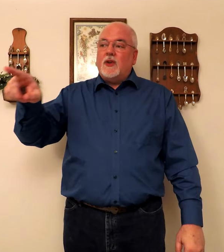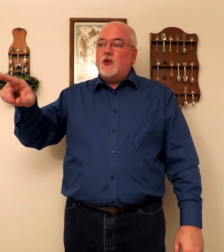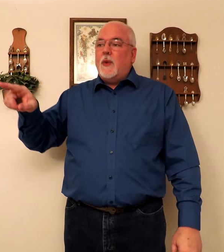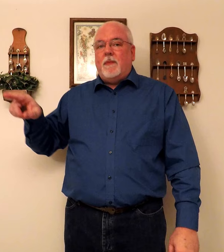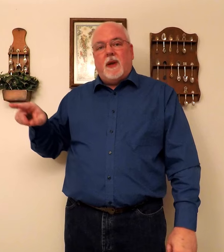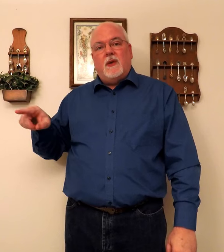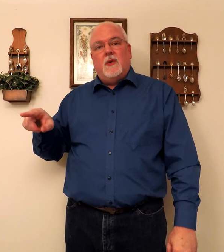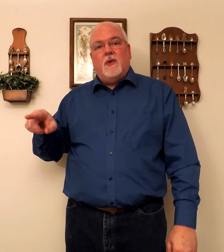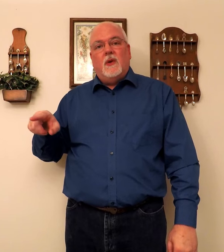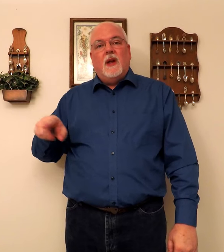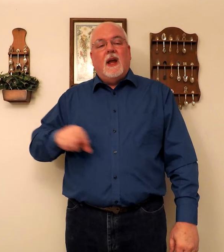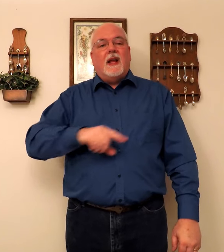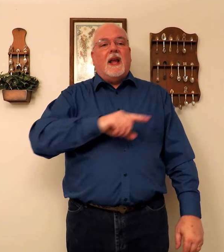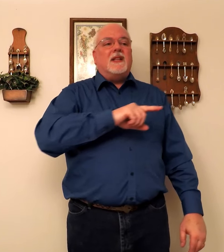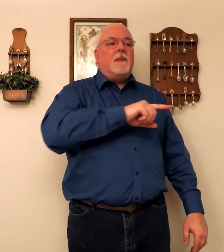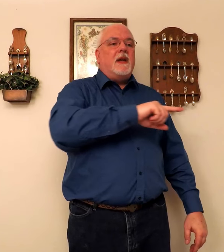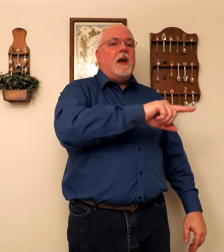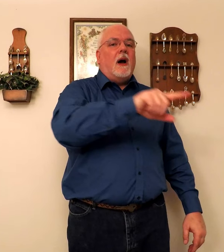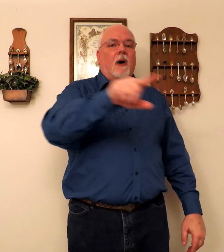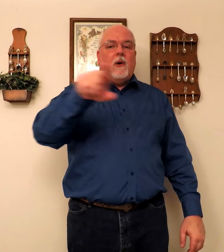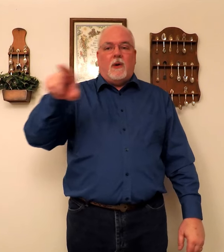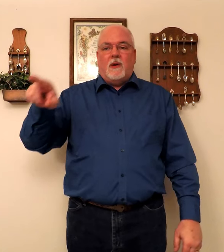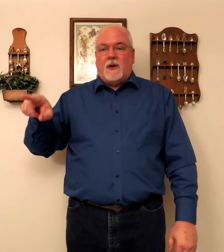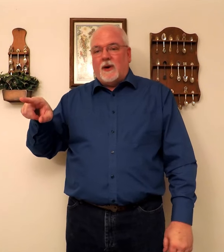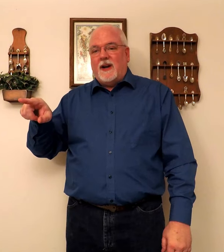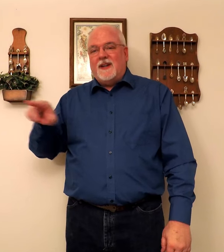of a sweeping you. It is to be y'all, all right?